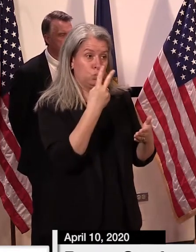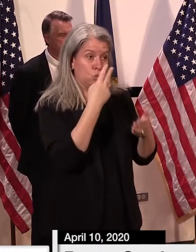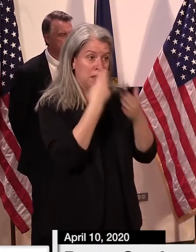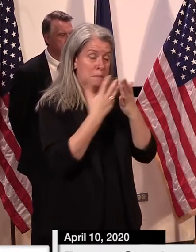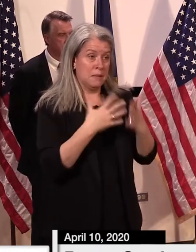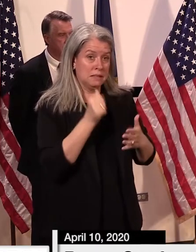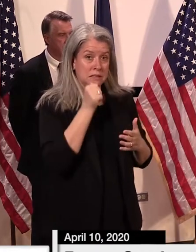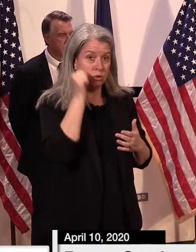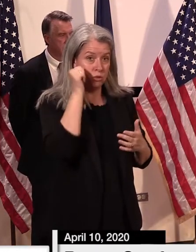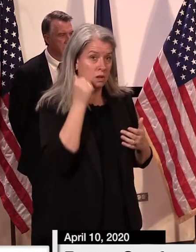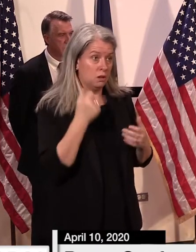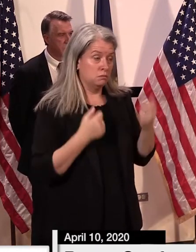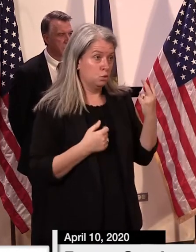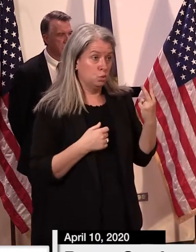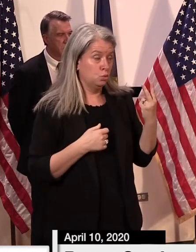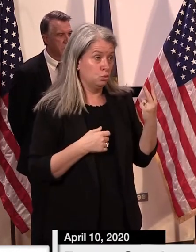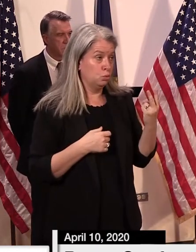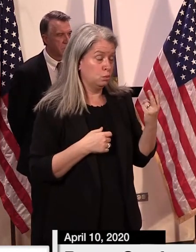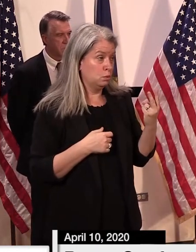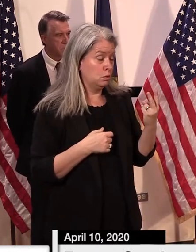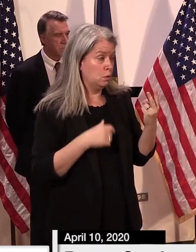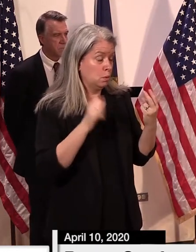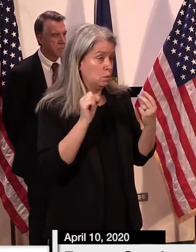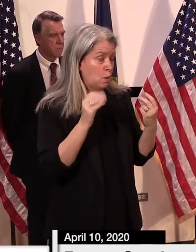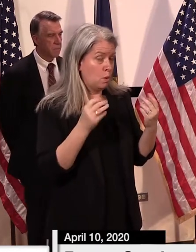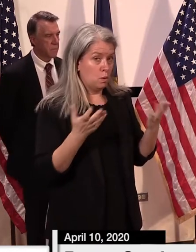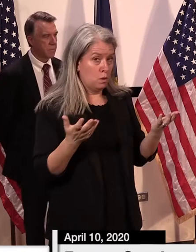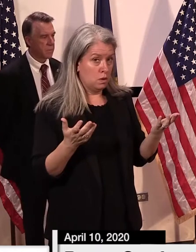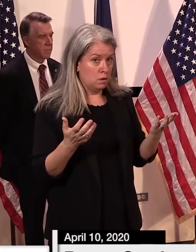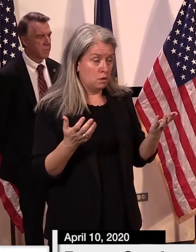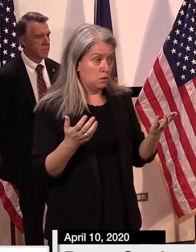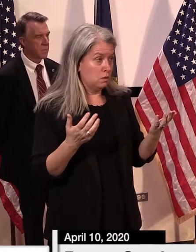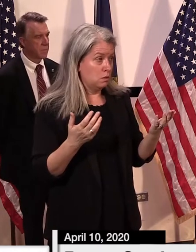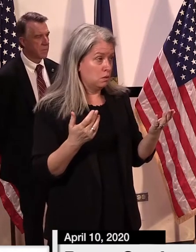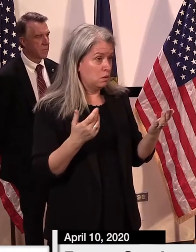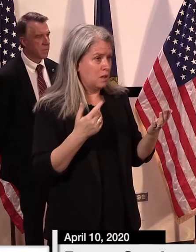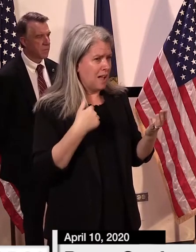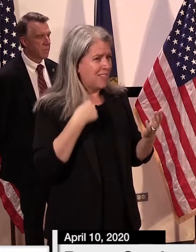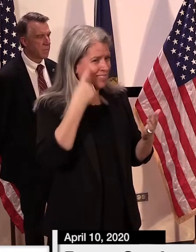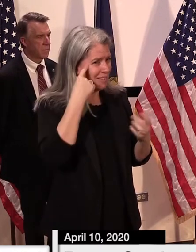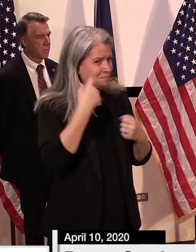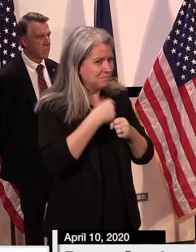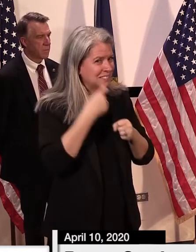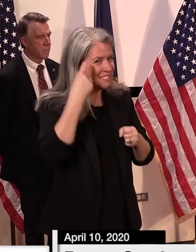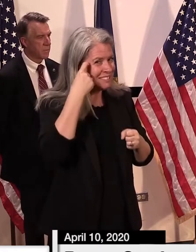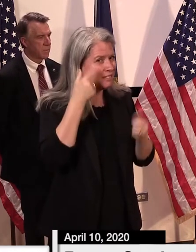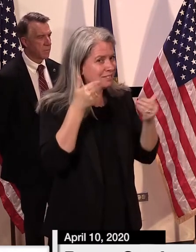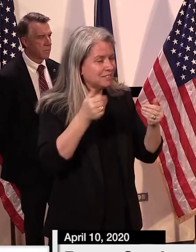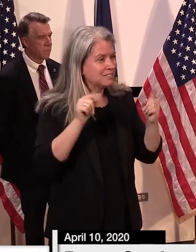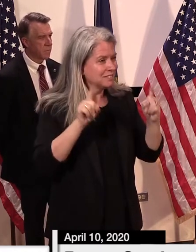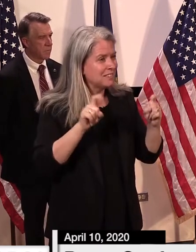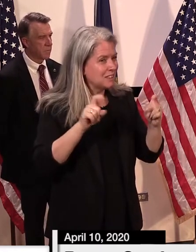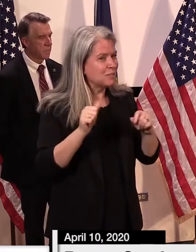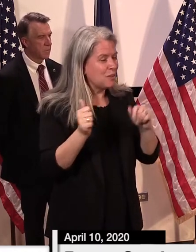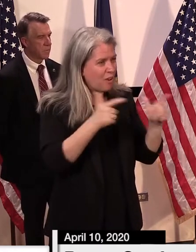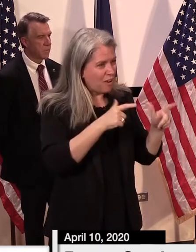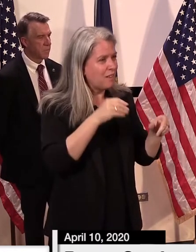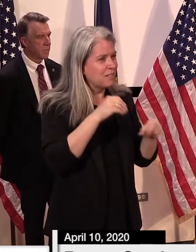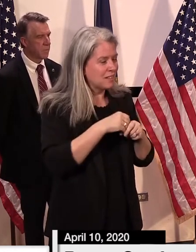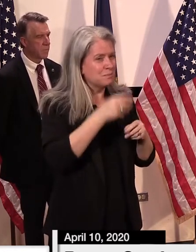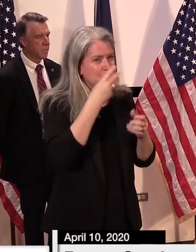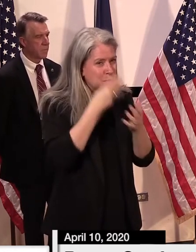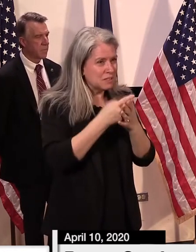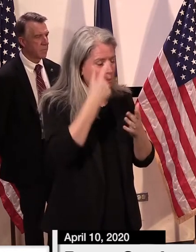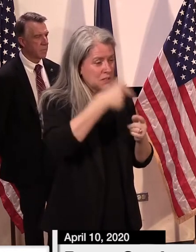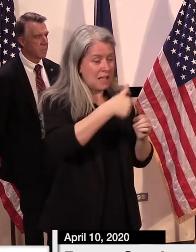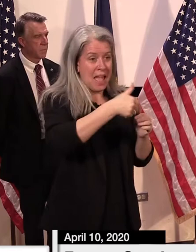So it seems like it would make sense to actually start testing everybody at the Correctional Center if the